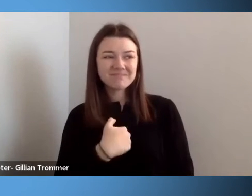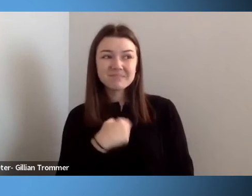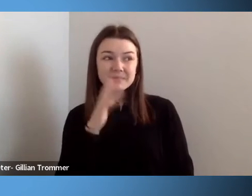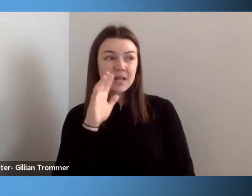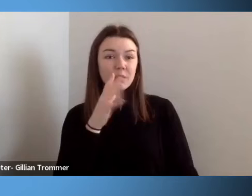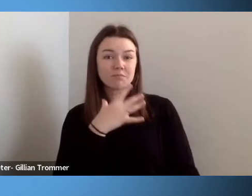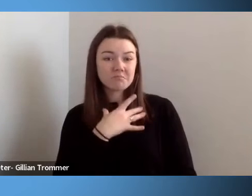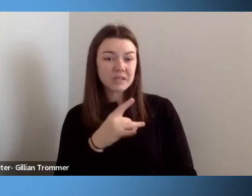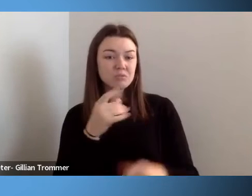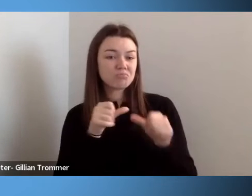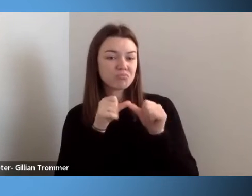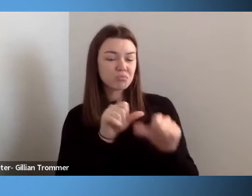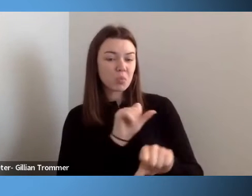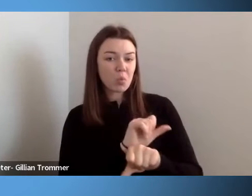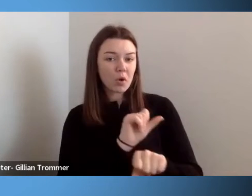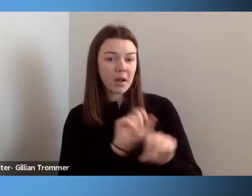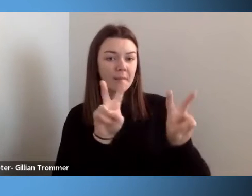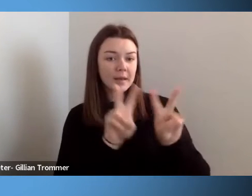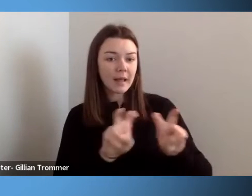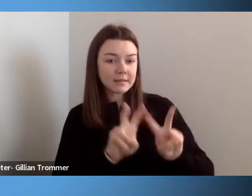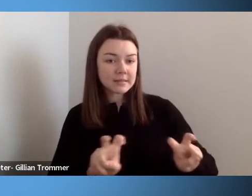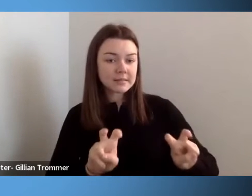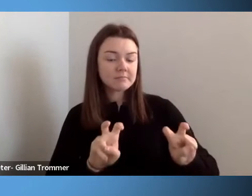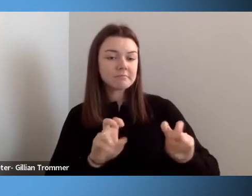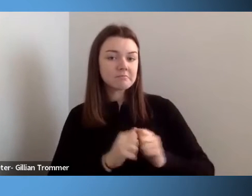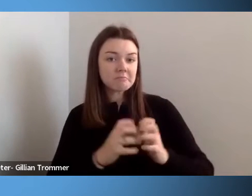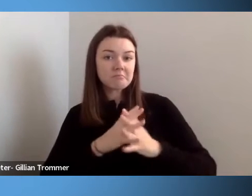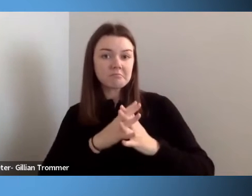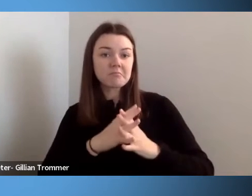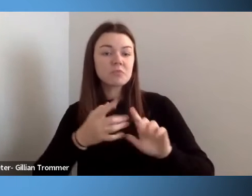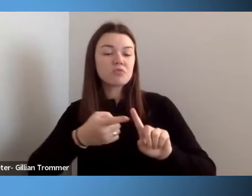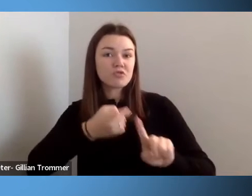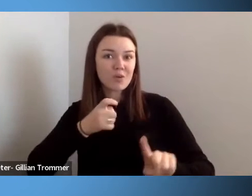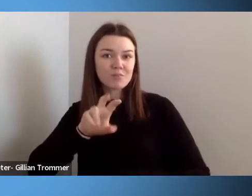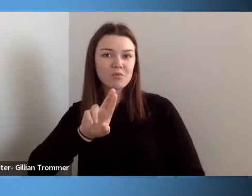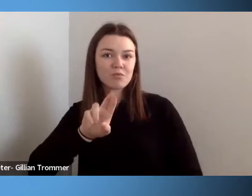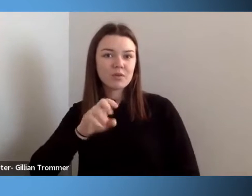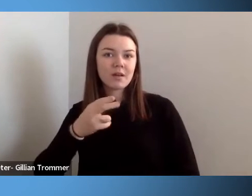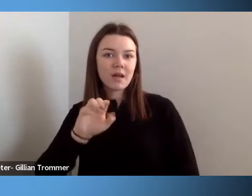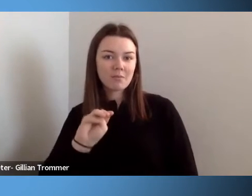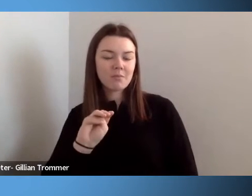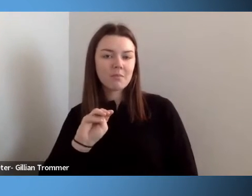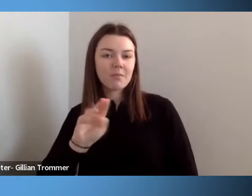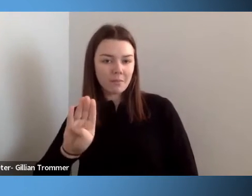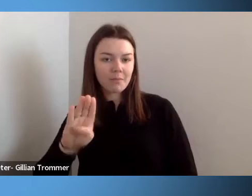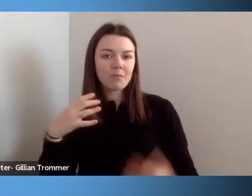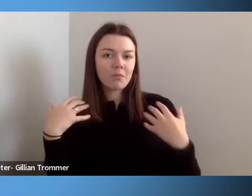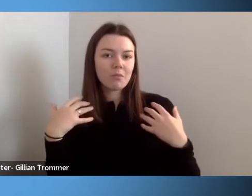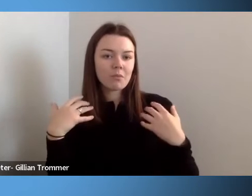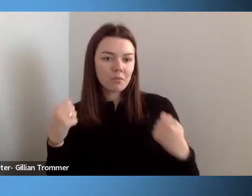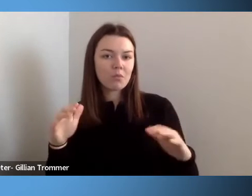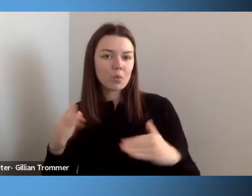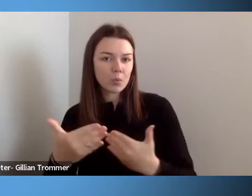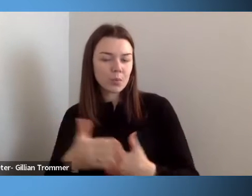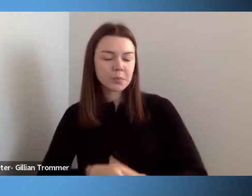in the application section from the rehab room. And with this charge, the university community